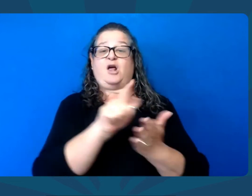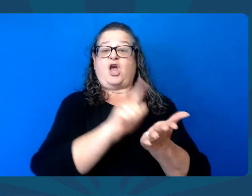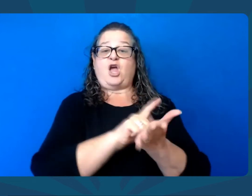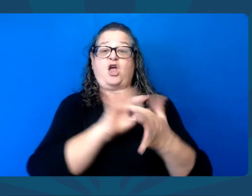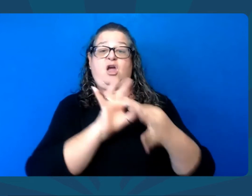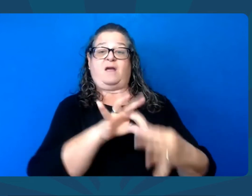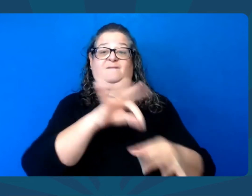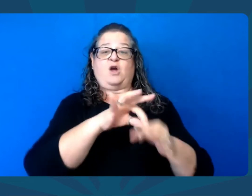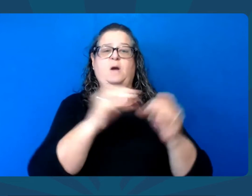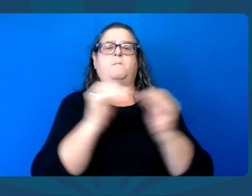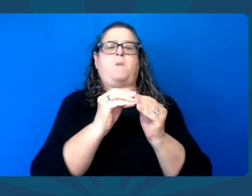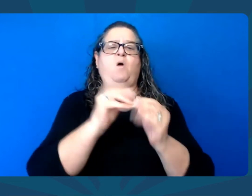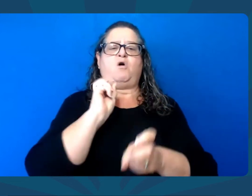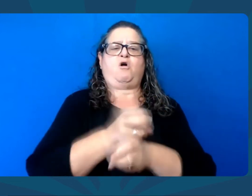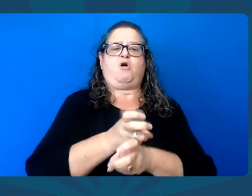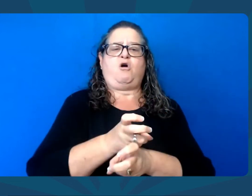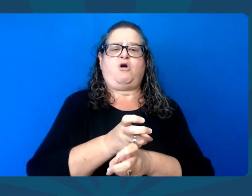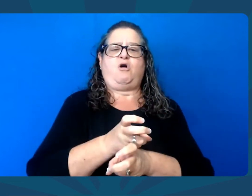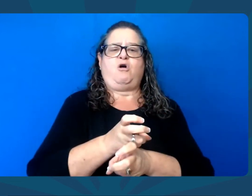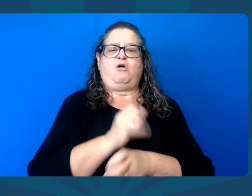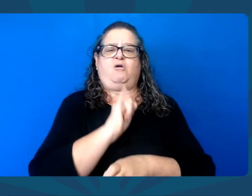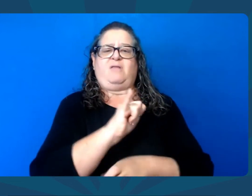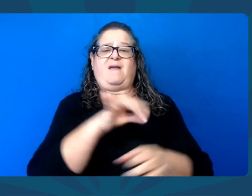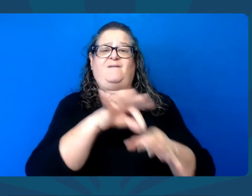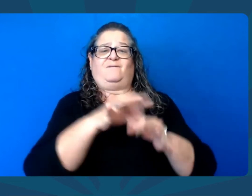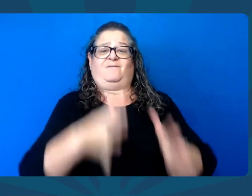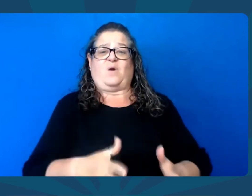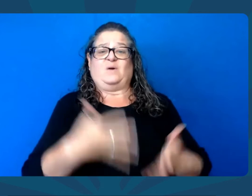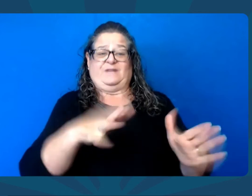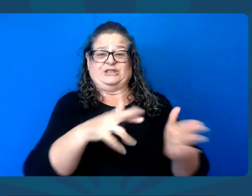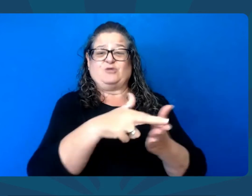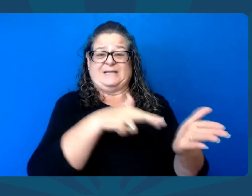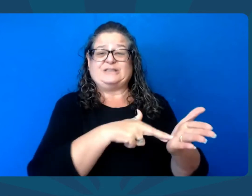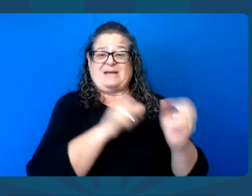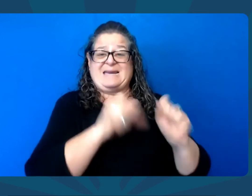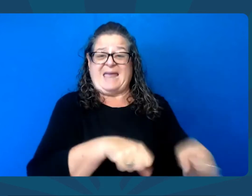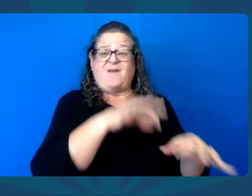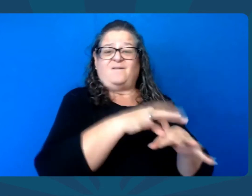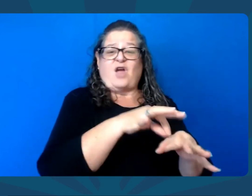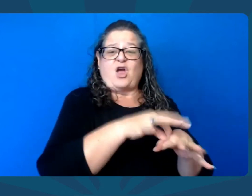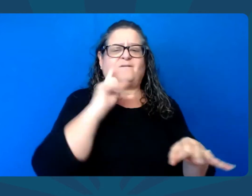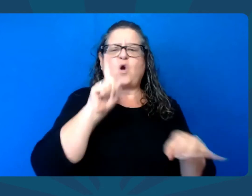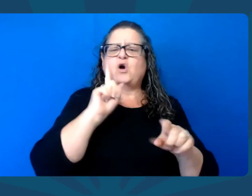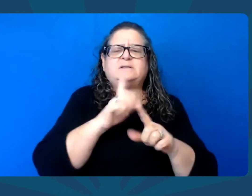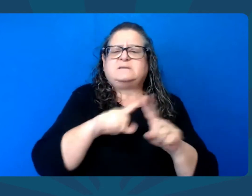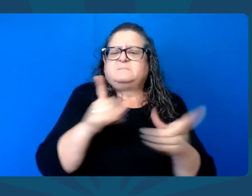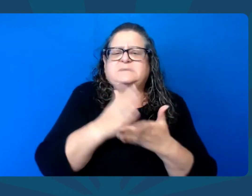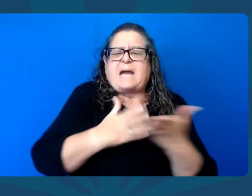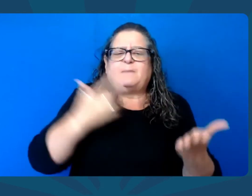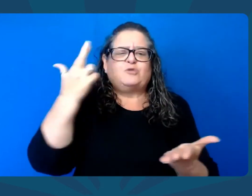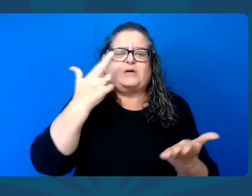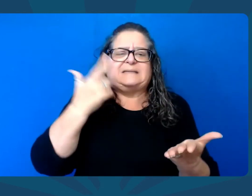I will oppose any laws that make voting more difficult or that disenfranchise any